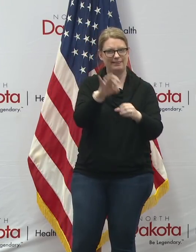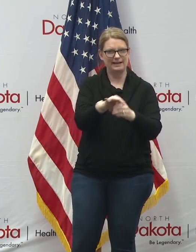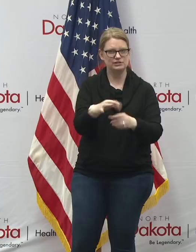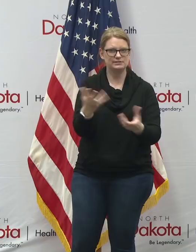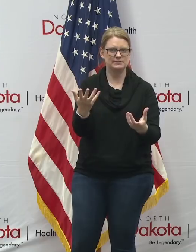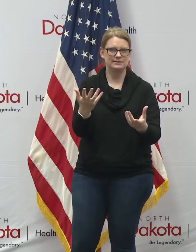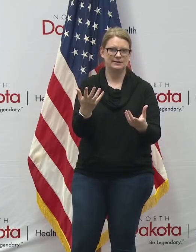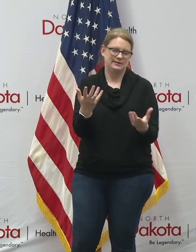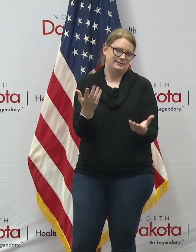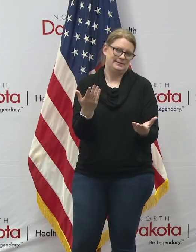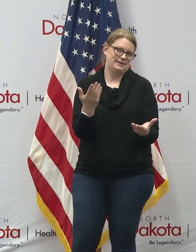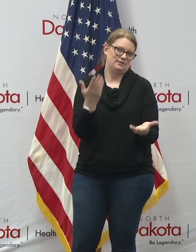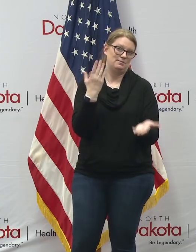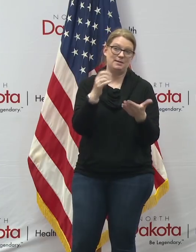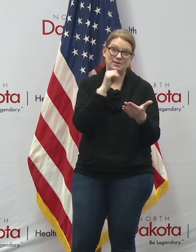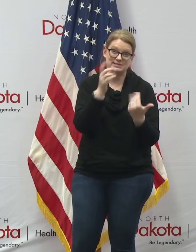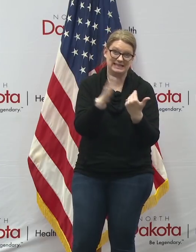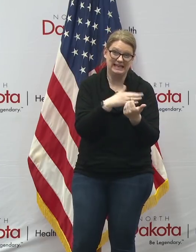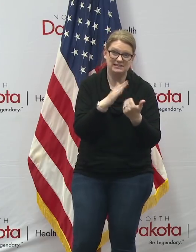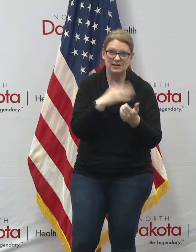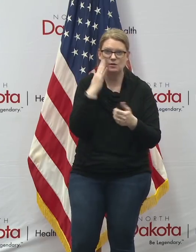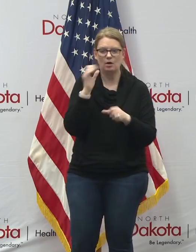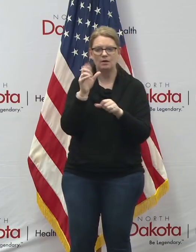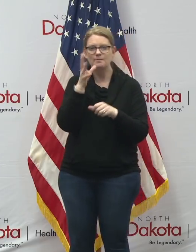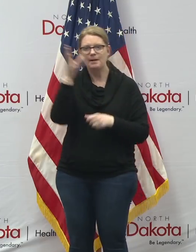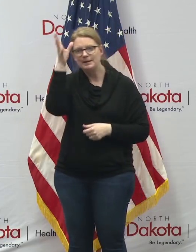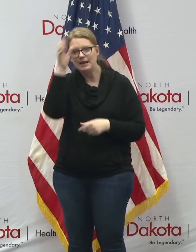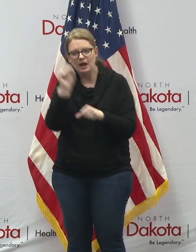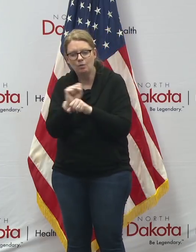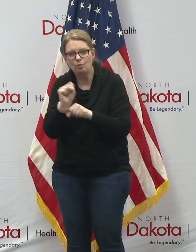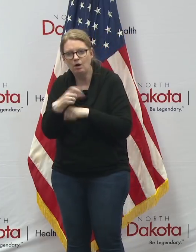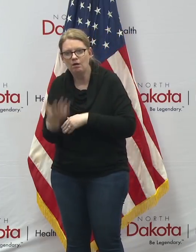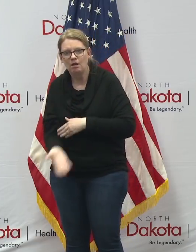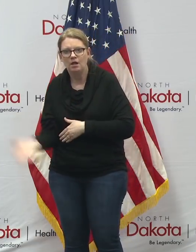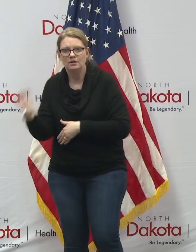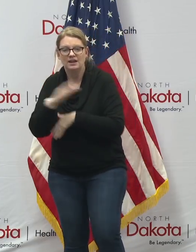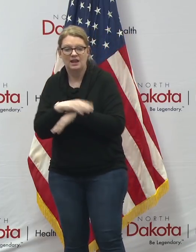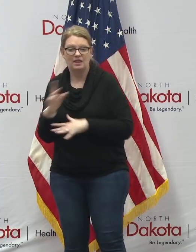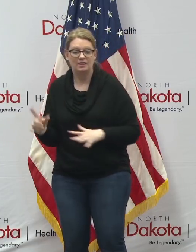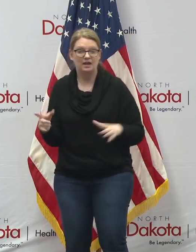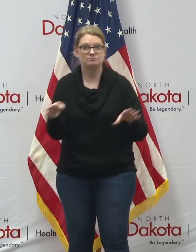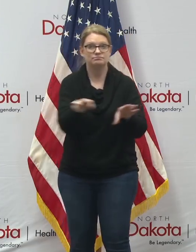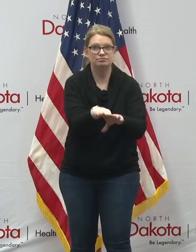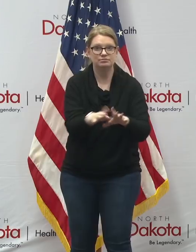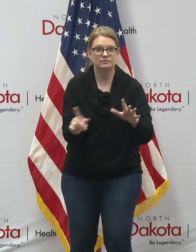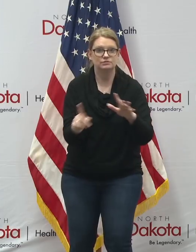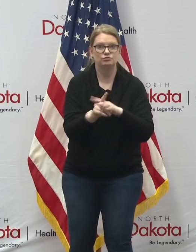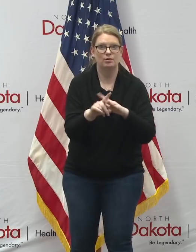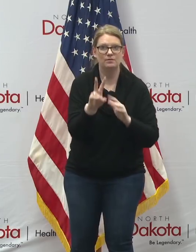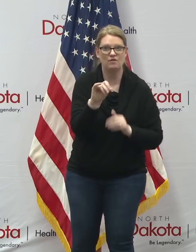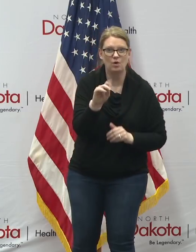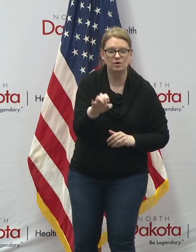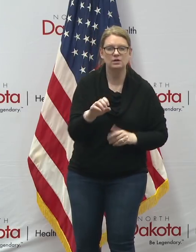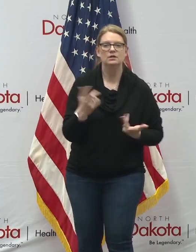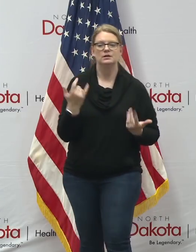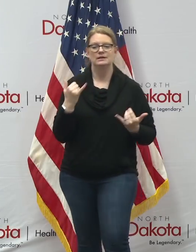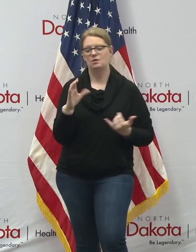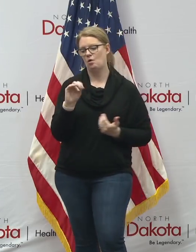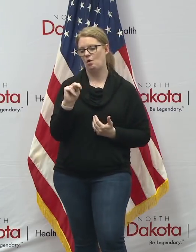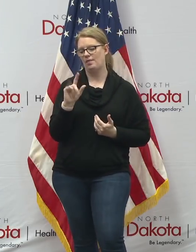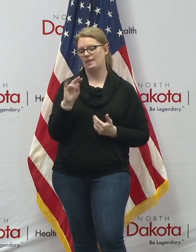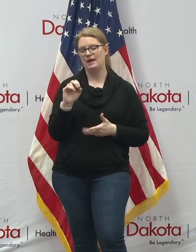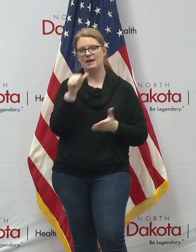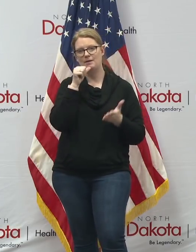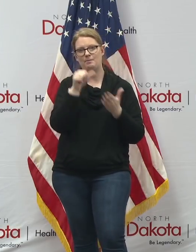time where maybe it wasn't convenient for working parents to to you know get there to vote in some cases we've seen when you go to online online mail-in